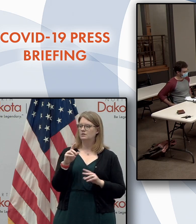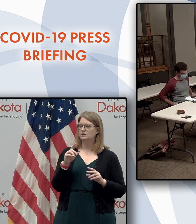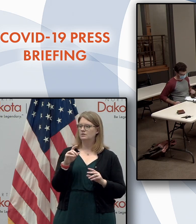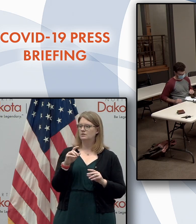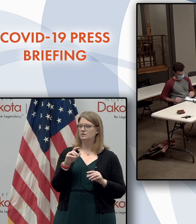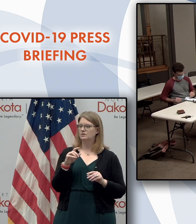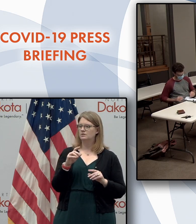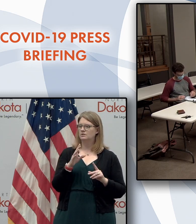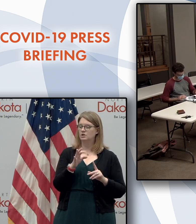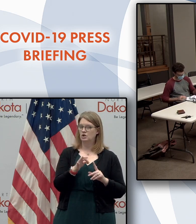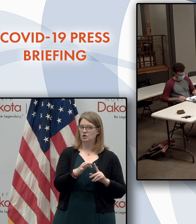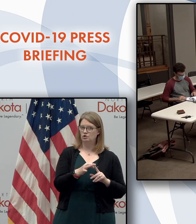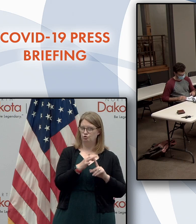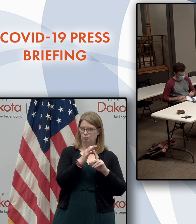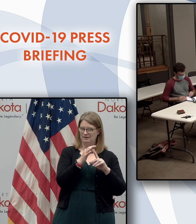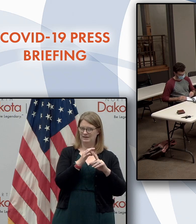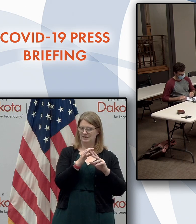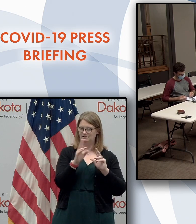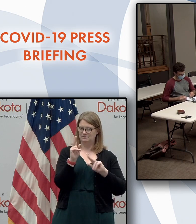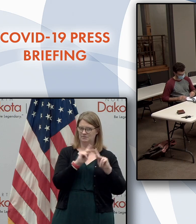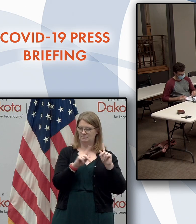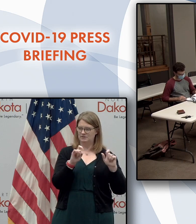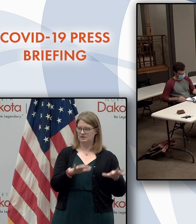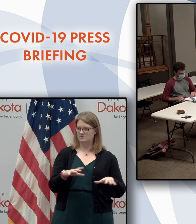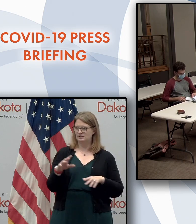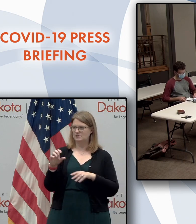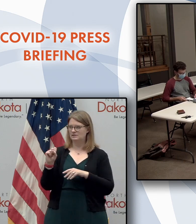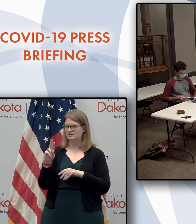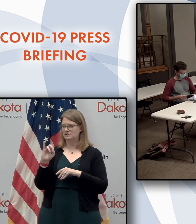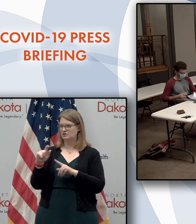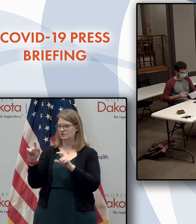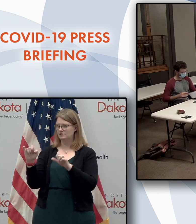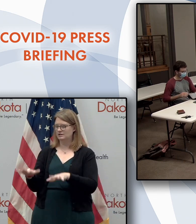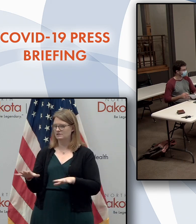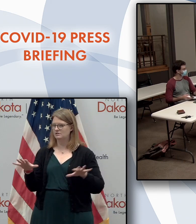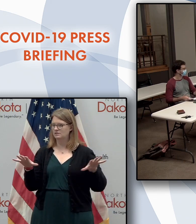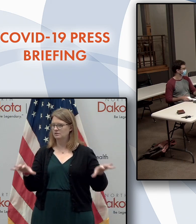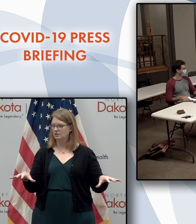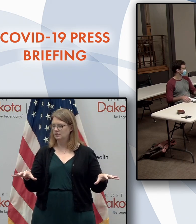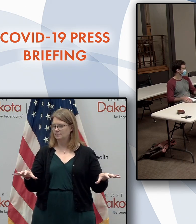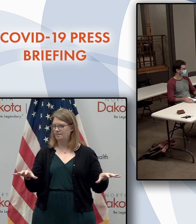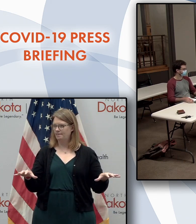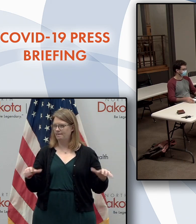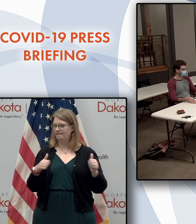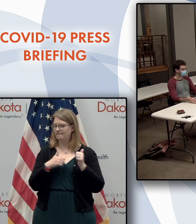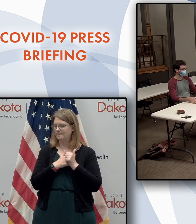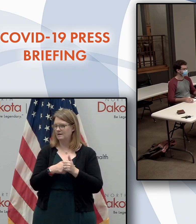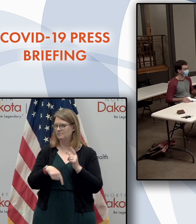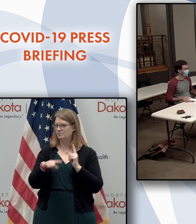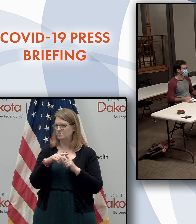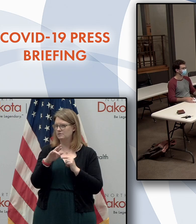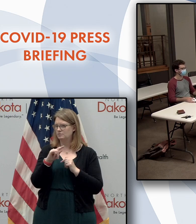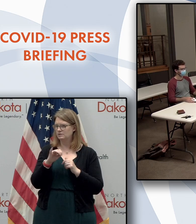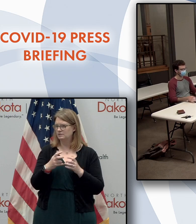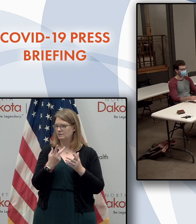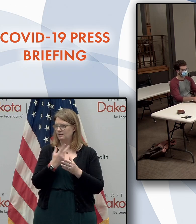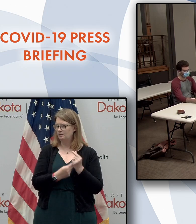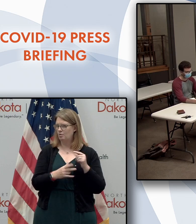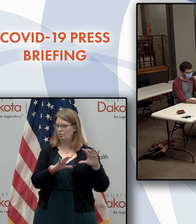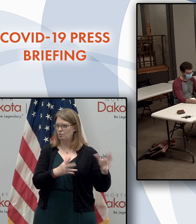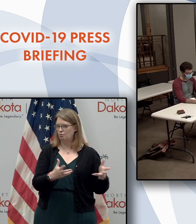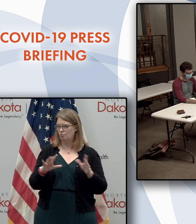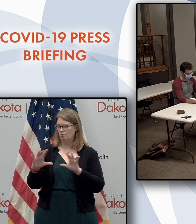and serial tests are two distinct groups of people, wouldn't it make sense on a statewide and national level to track the positivity rates from both groups